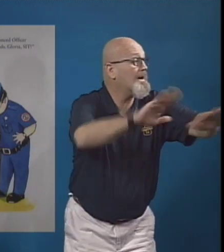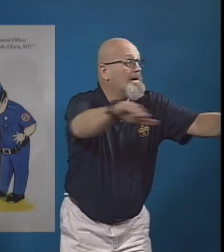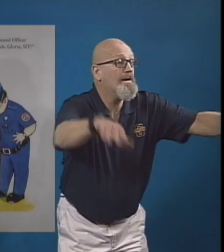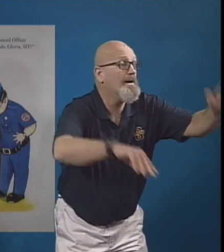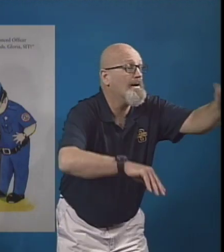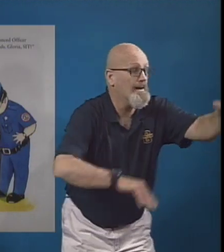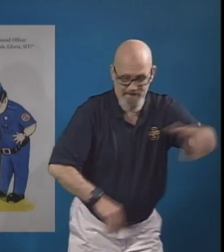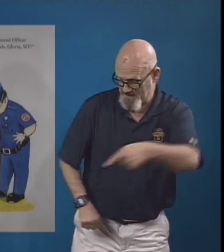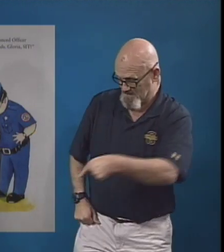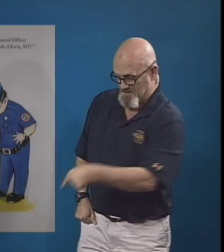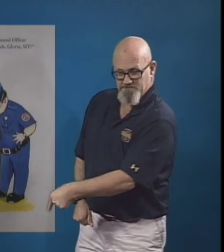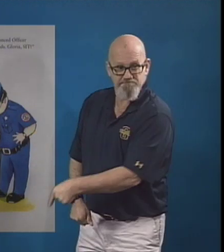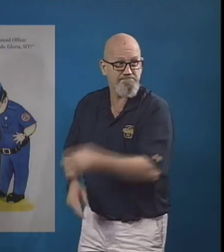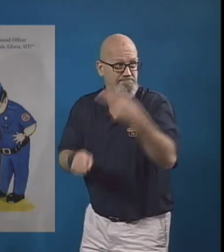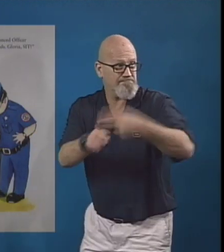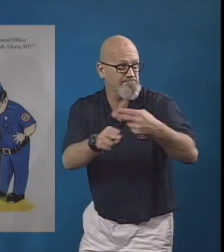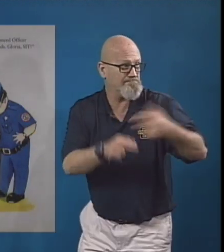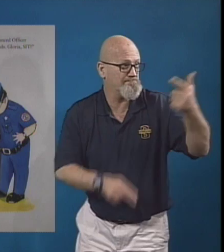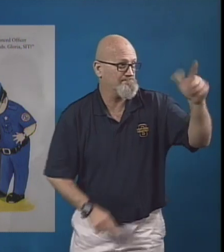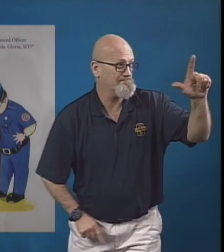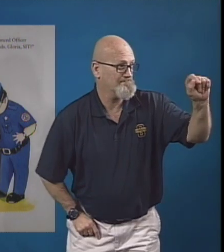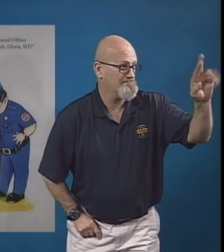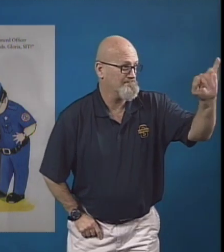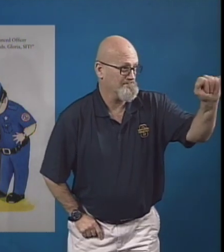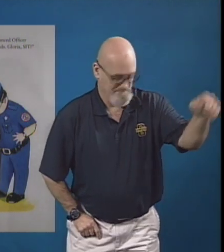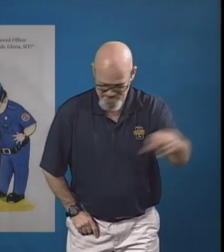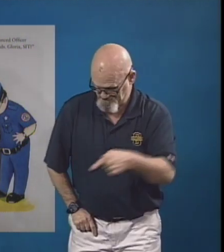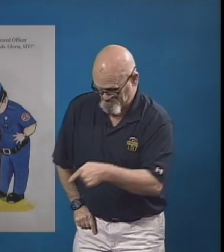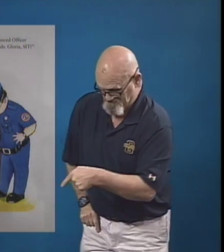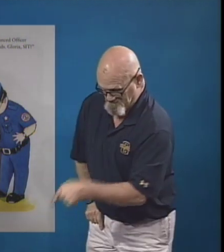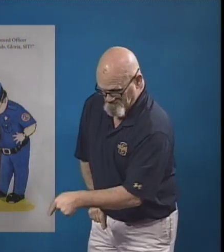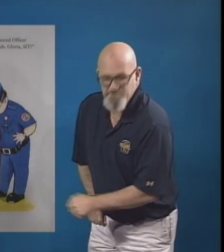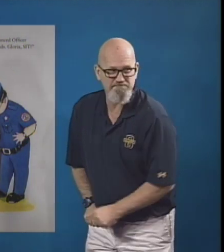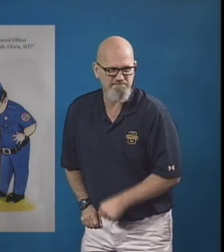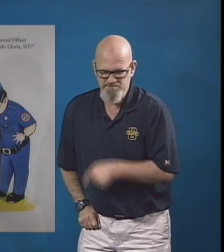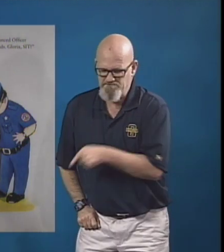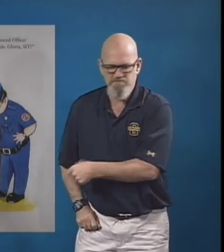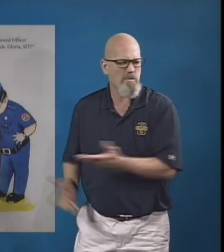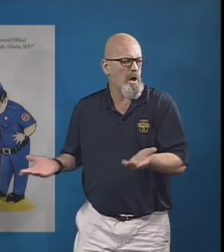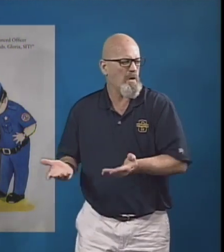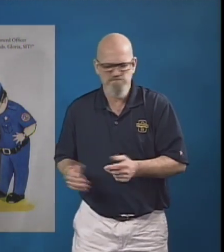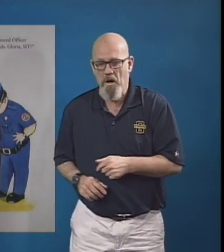Children, this is Gloria, announced Officer Buckle.